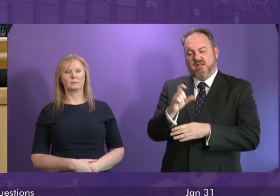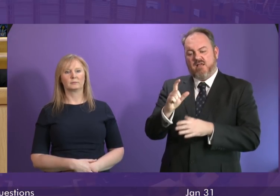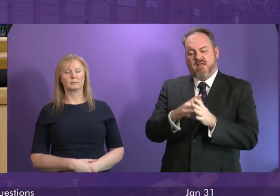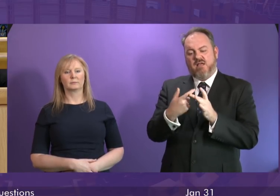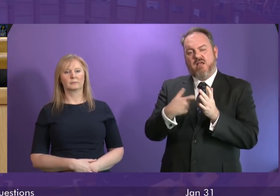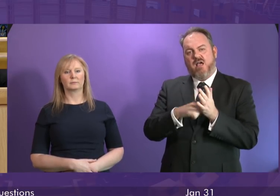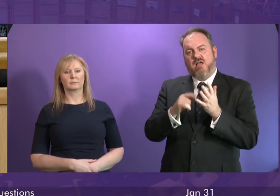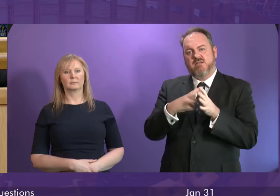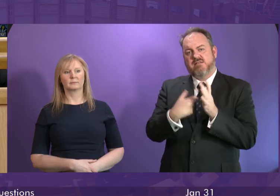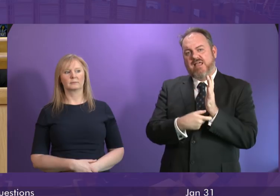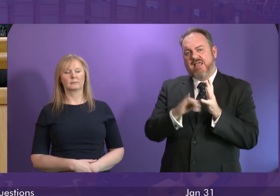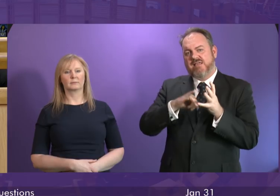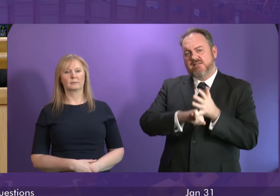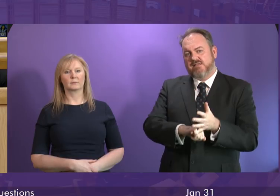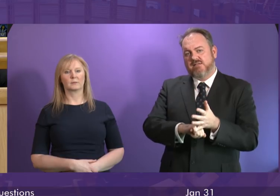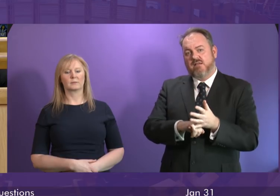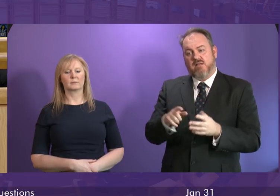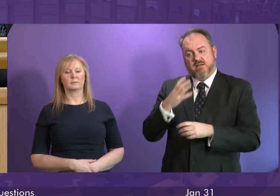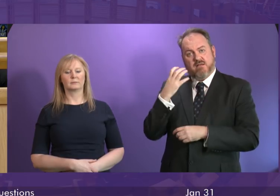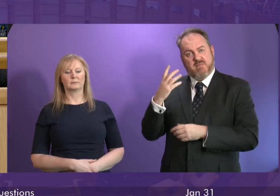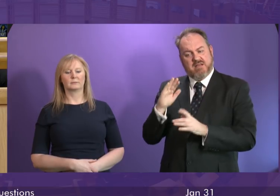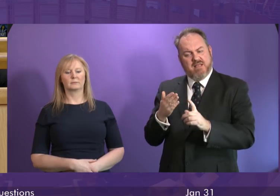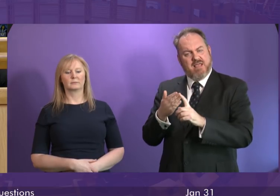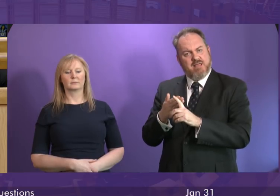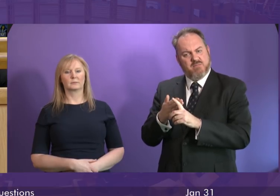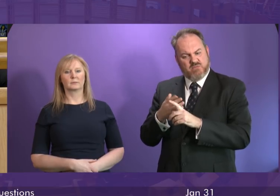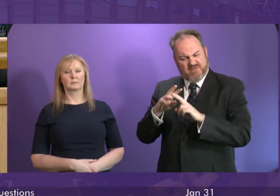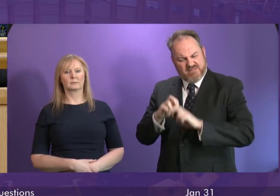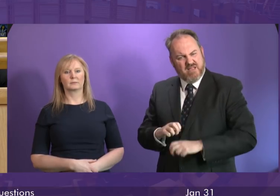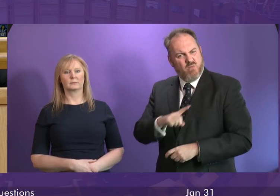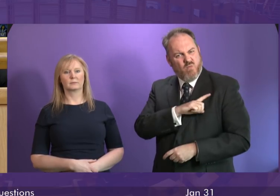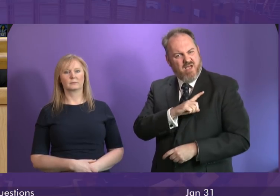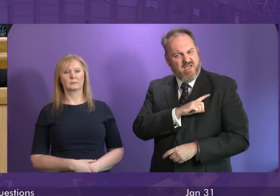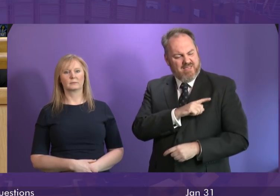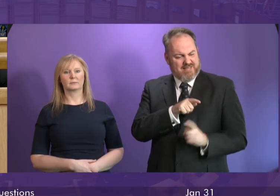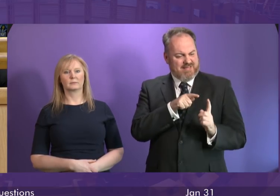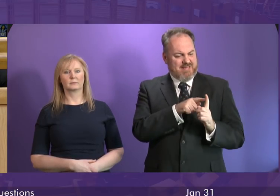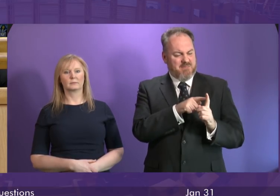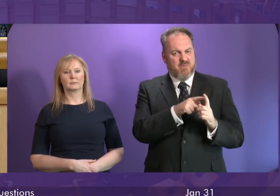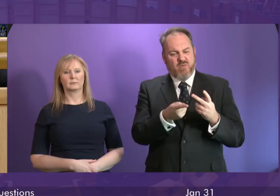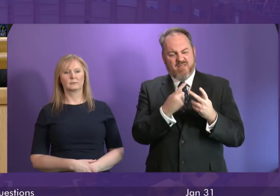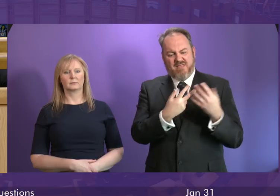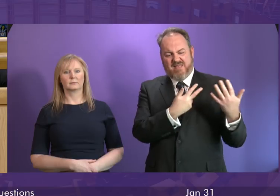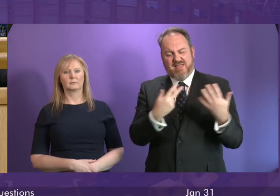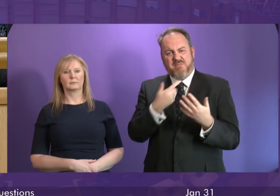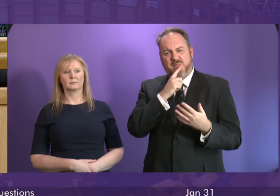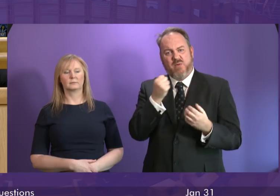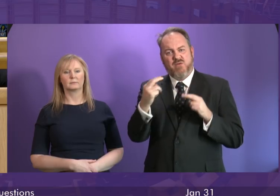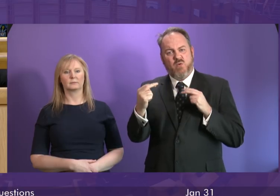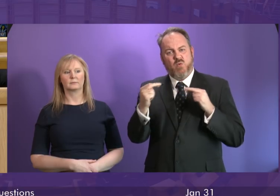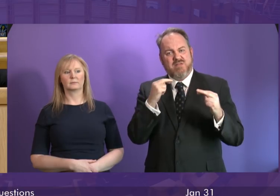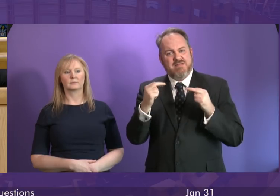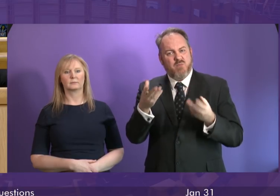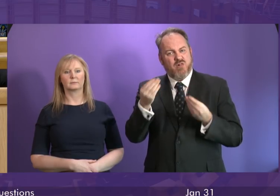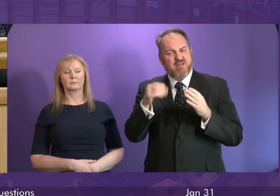the Scottish Government had announced plans to hold an inquiry into why Mr Gibbon alongside eight other people with autism or learning difficulties have